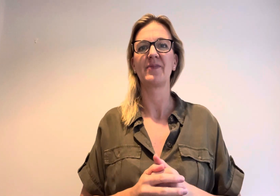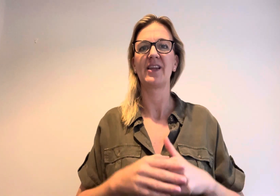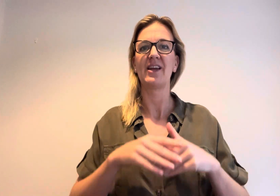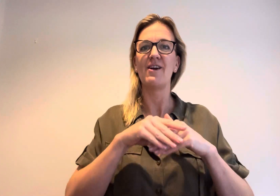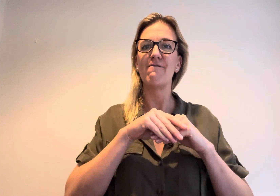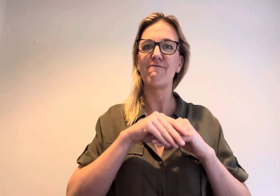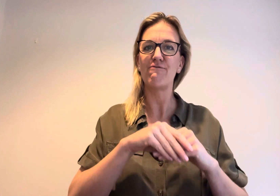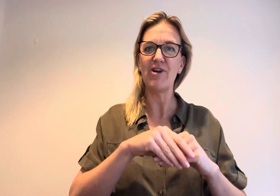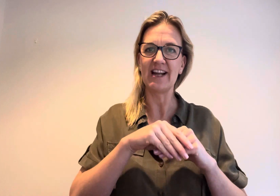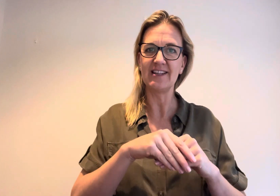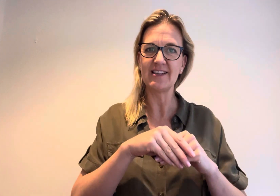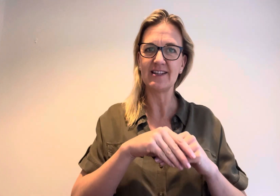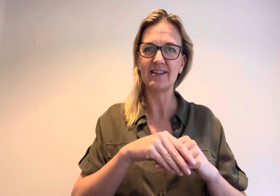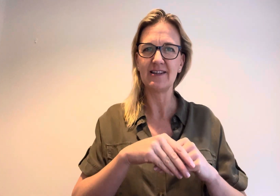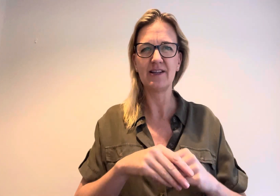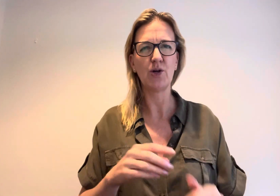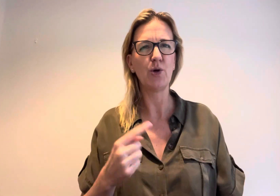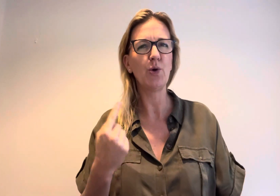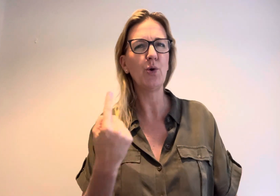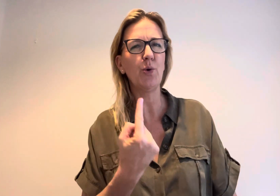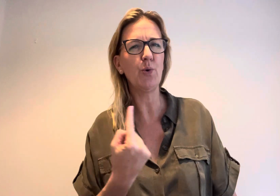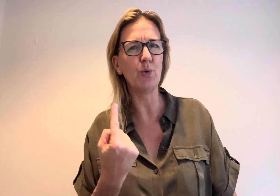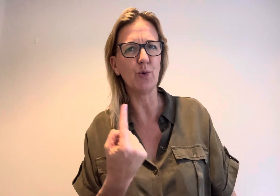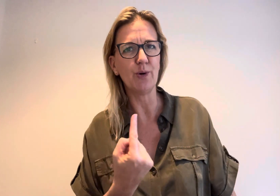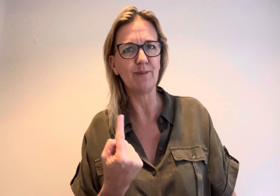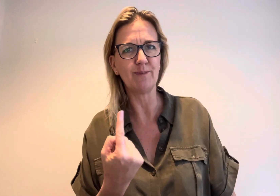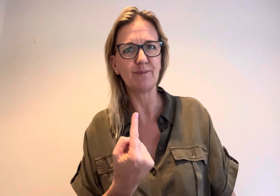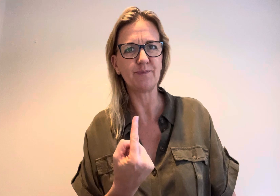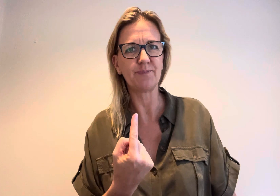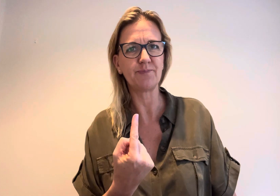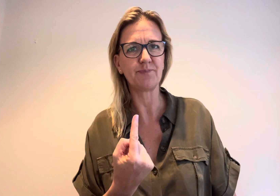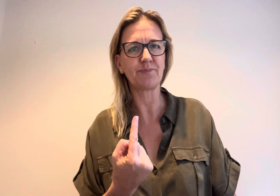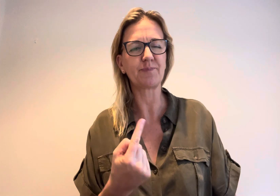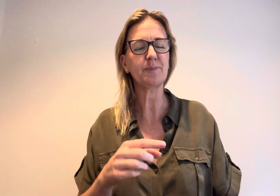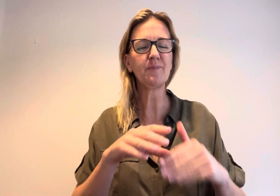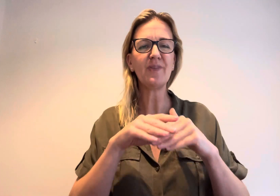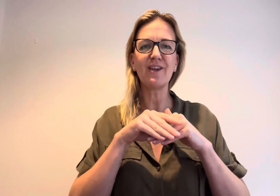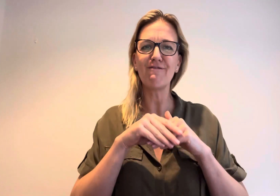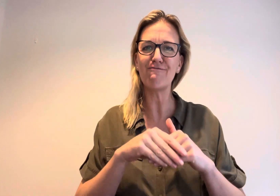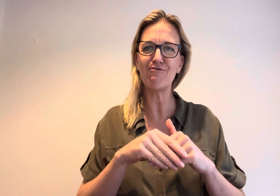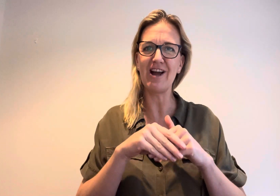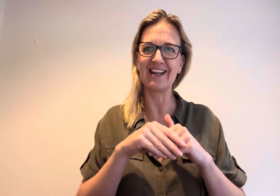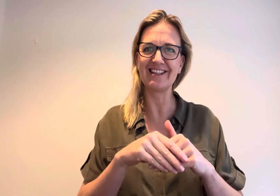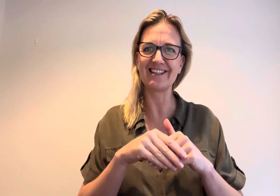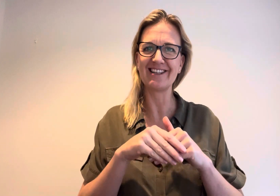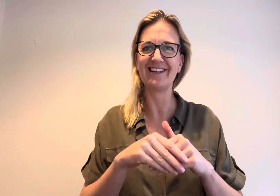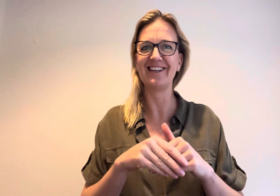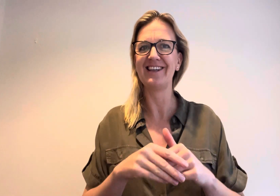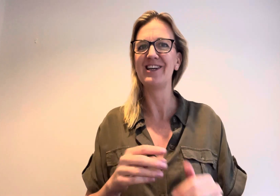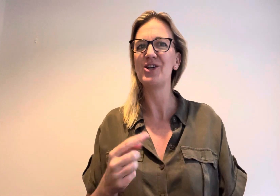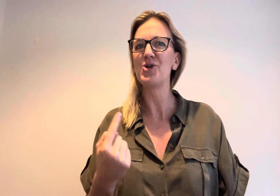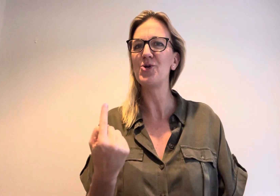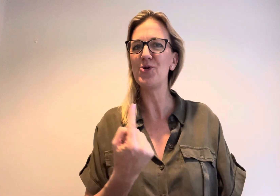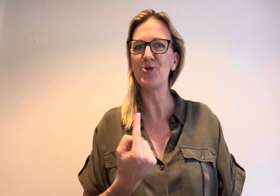Friend who? Friend who?